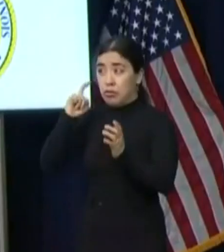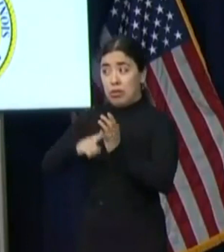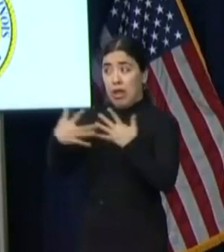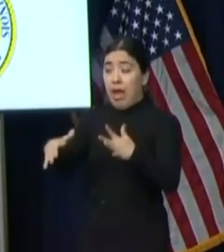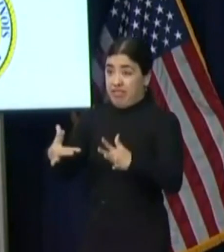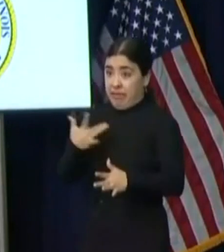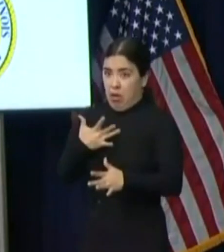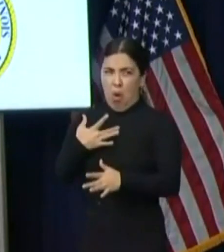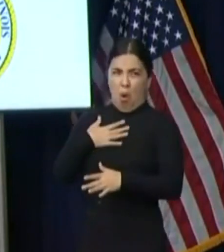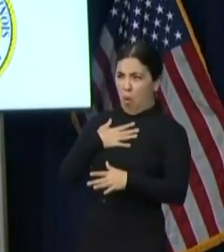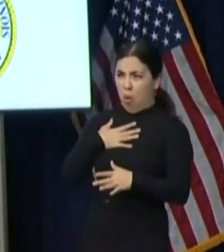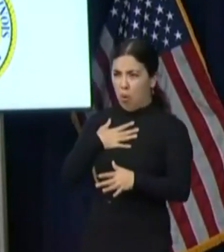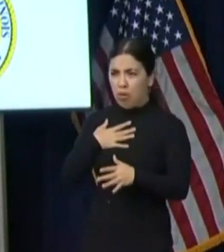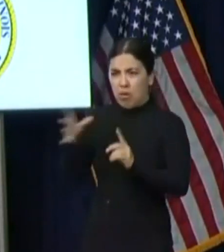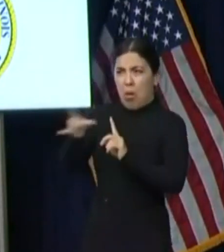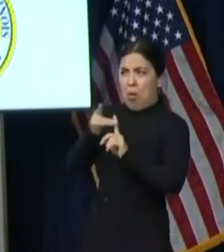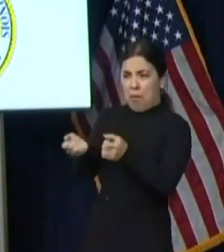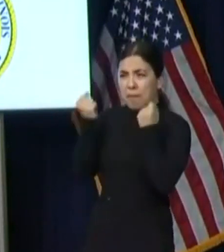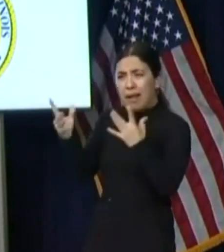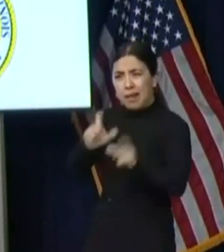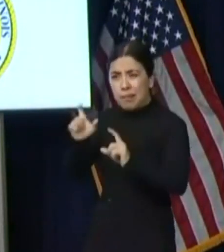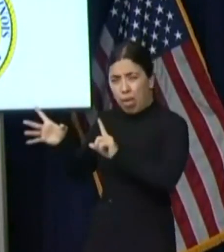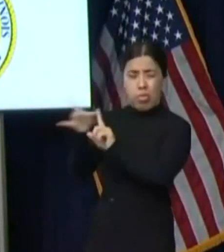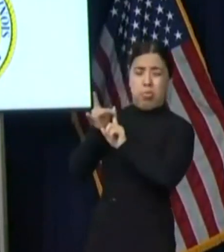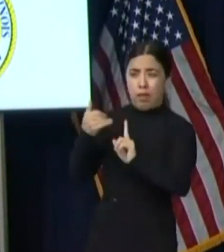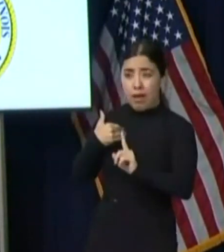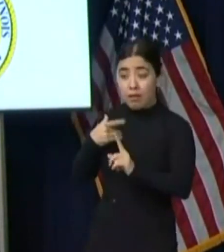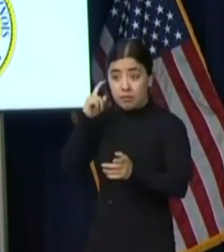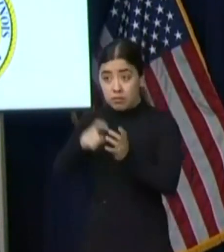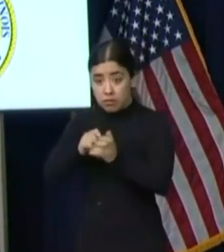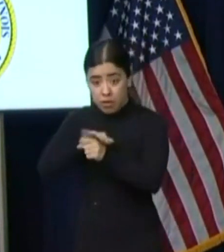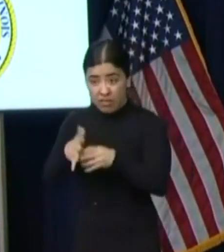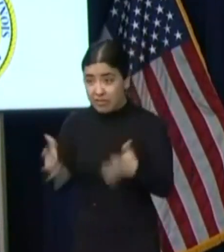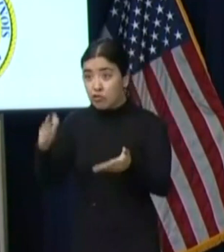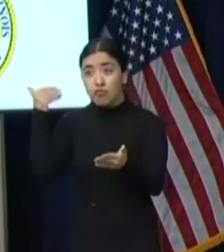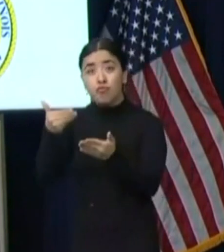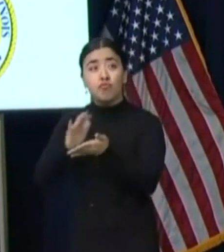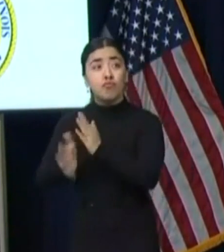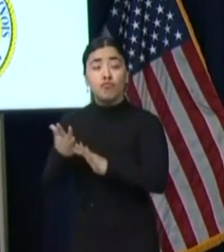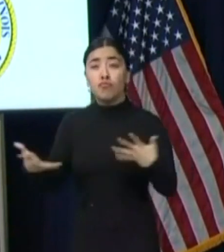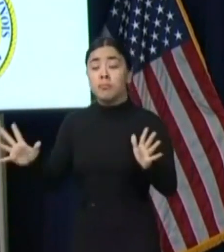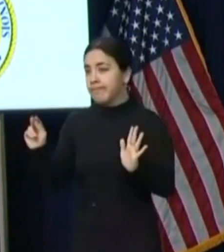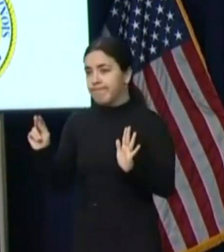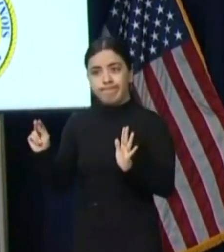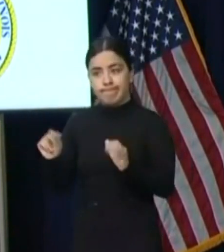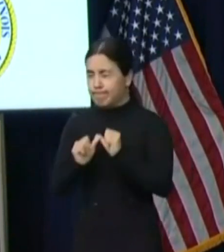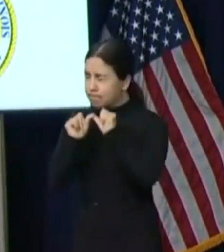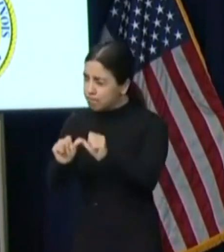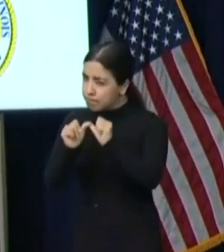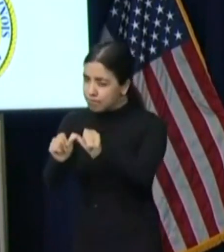Make no mistake, this pandemic isn't over, not by a long shot. And it's not enough for us to just know more.